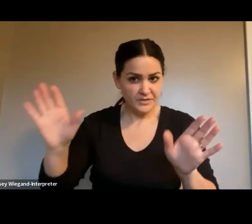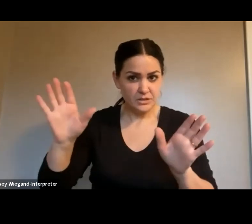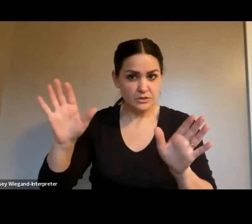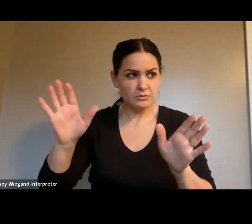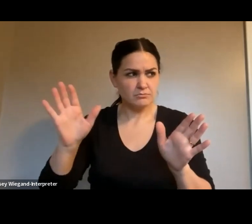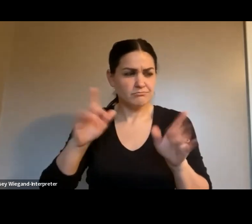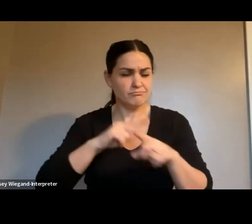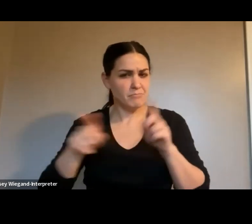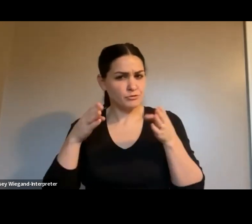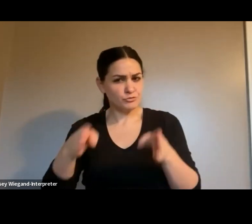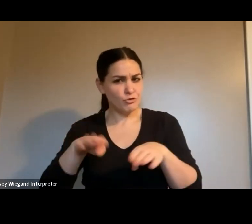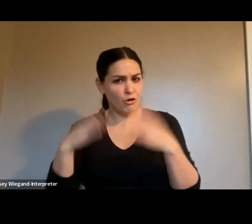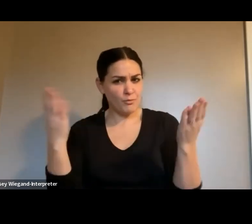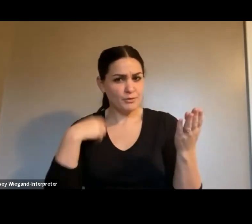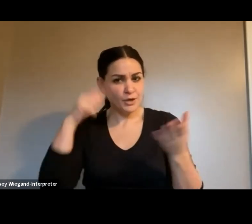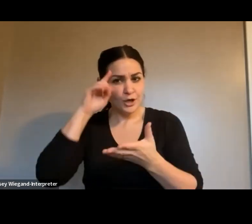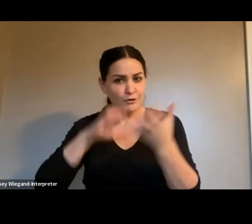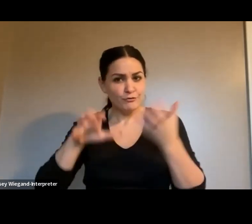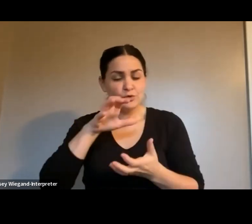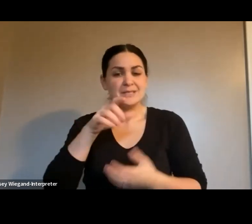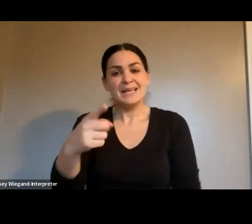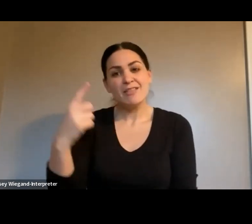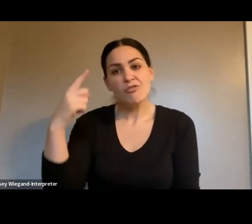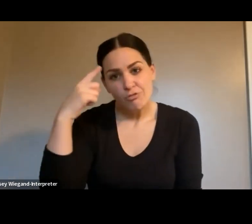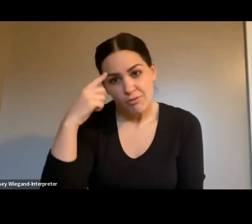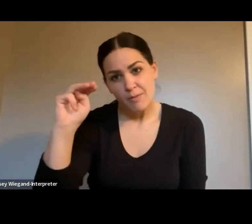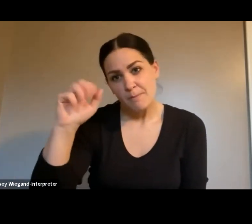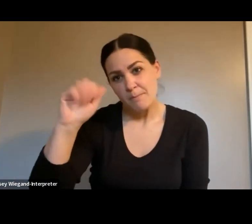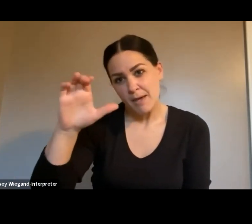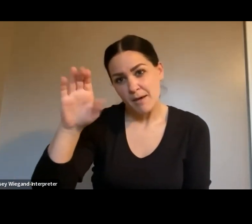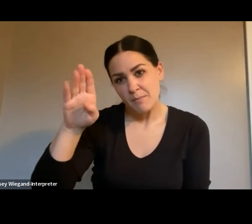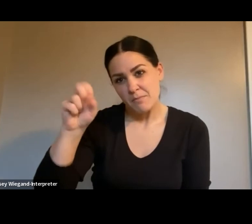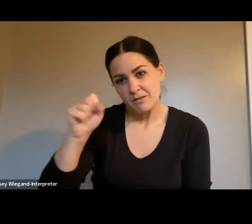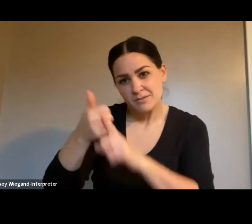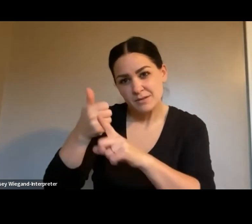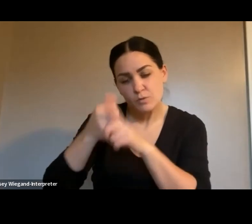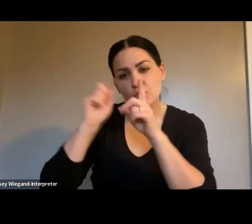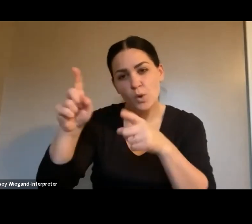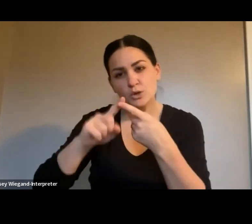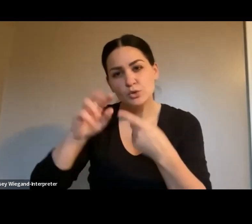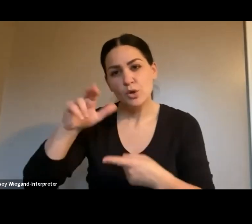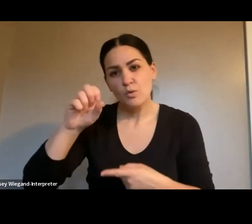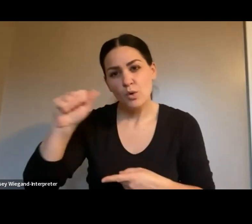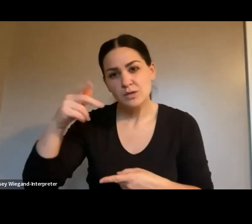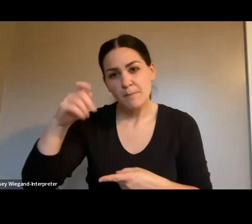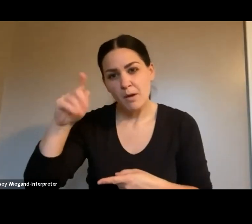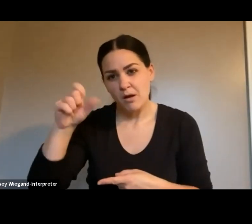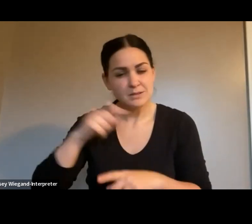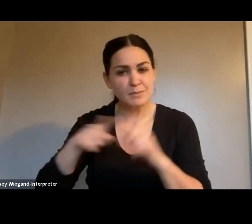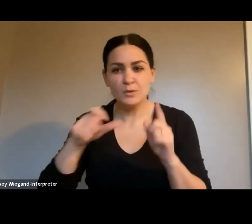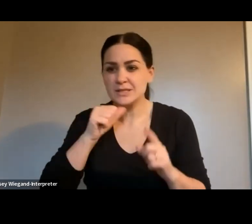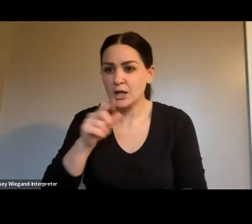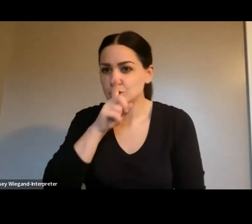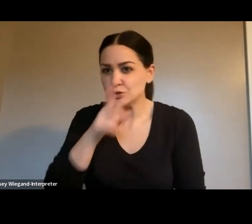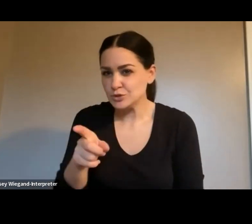He said that he thought the Mac bus was going to Rosa Parks, but wasn't exactly sure. So